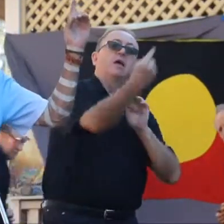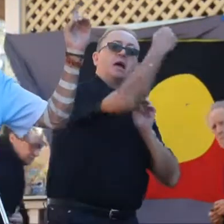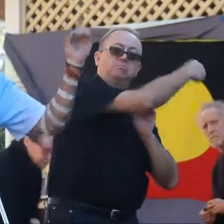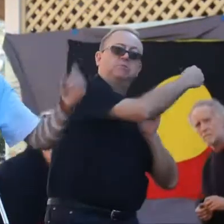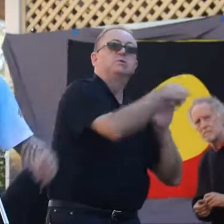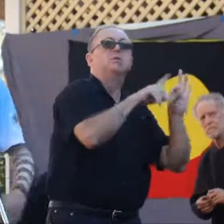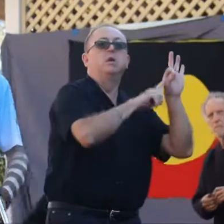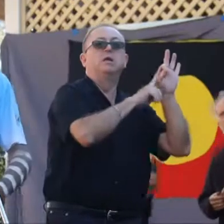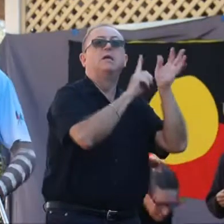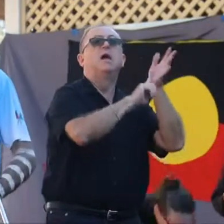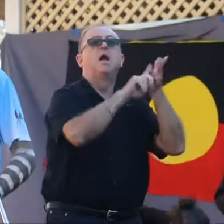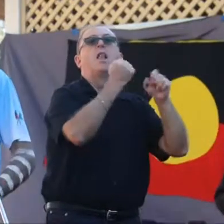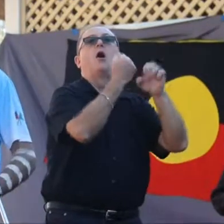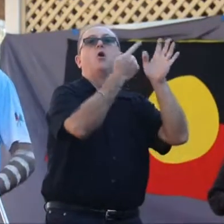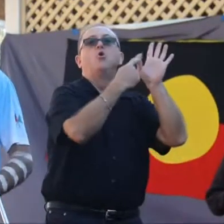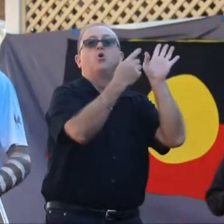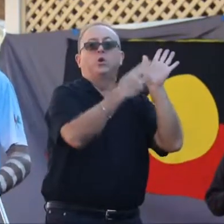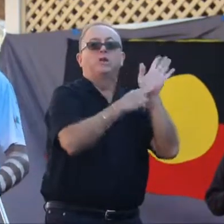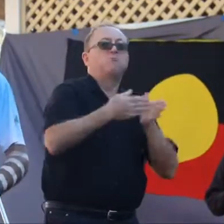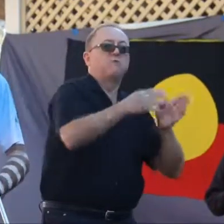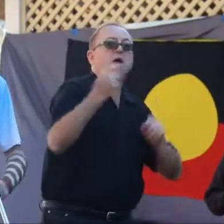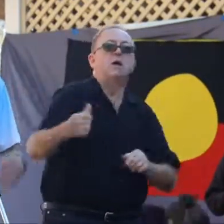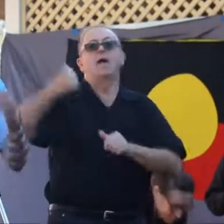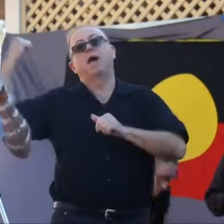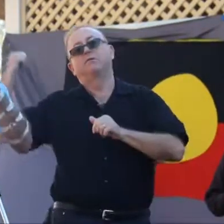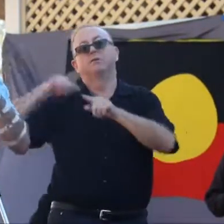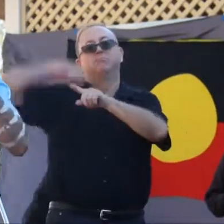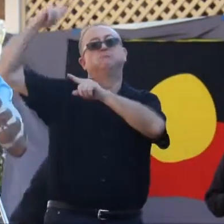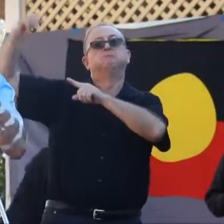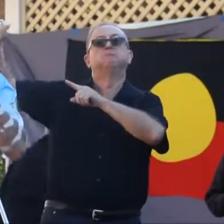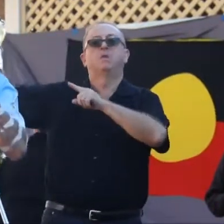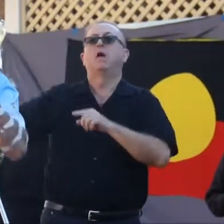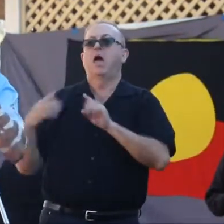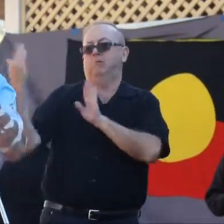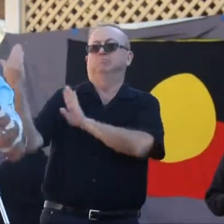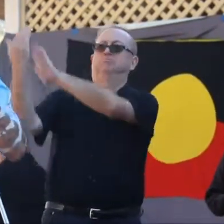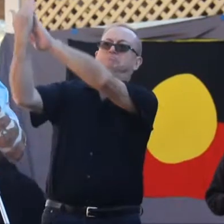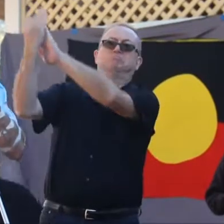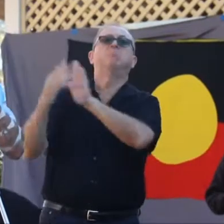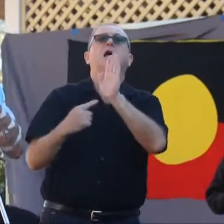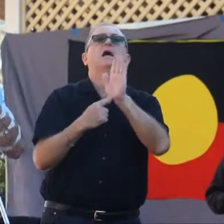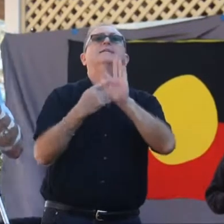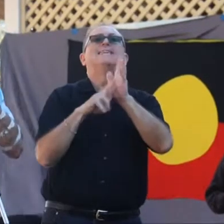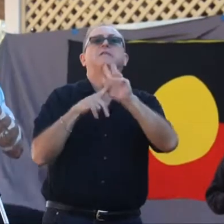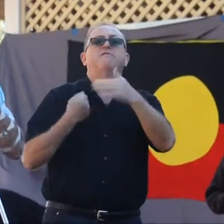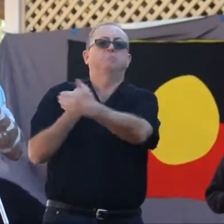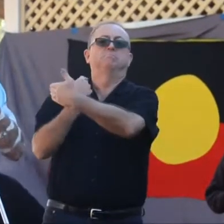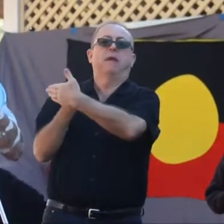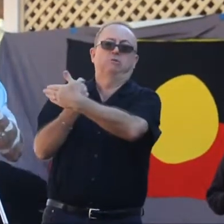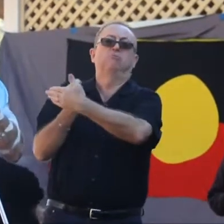out to the Great Dividing Range, where Tenerfield is our boundary. It's a big area